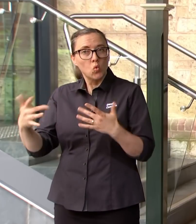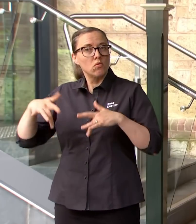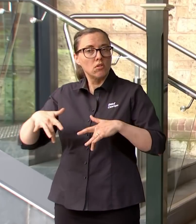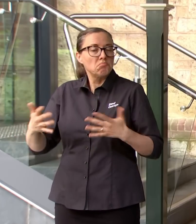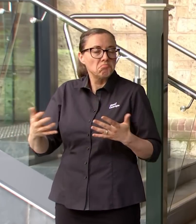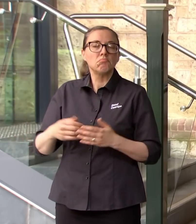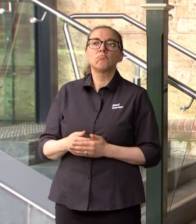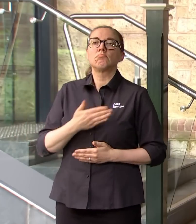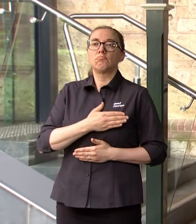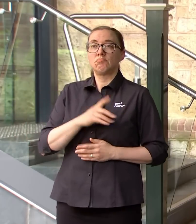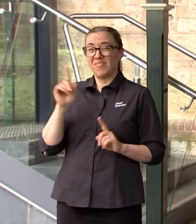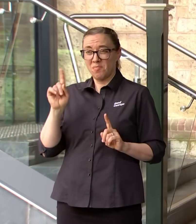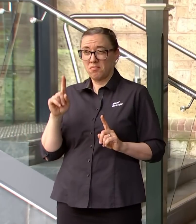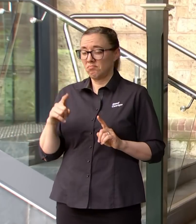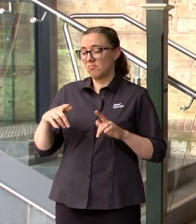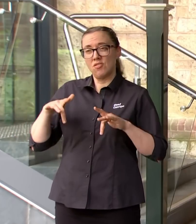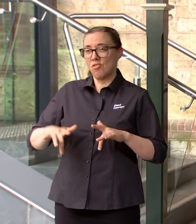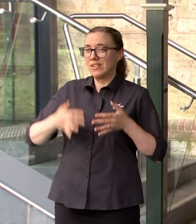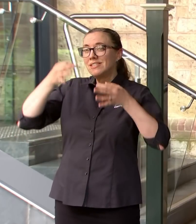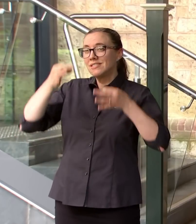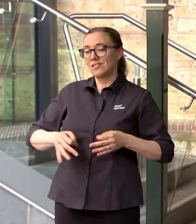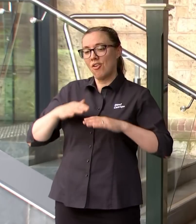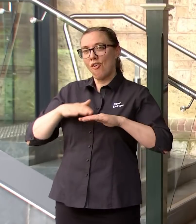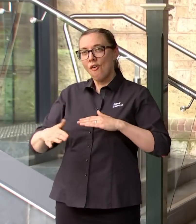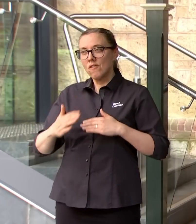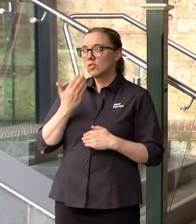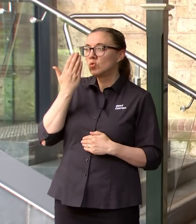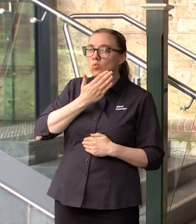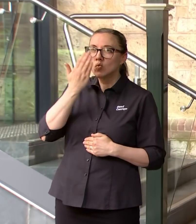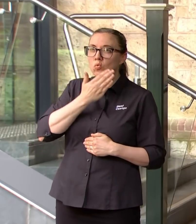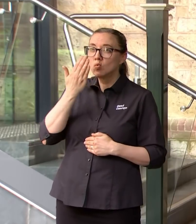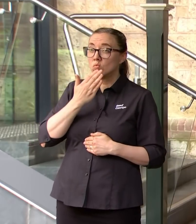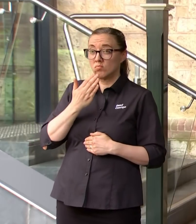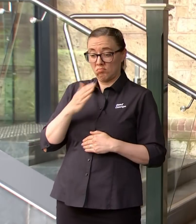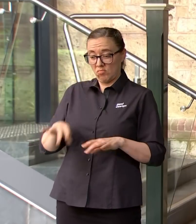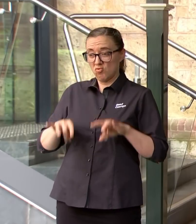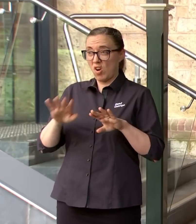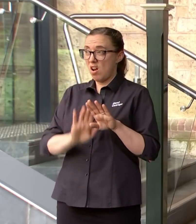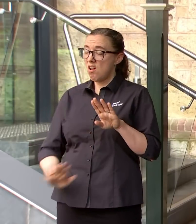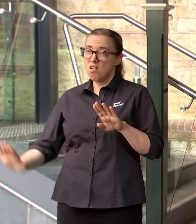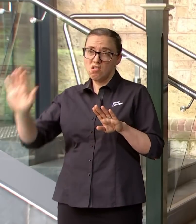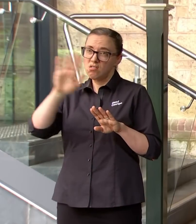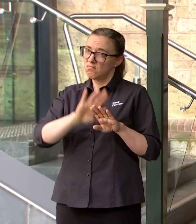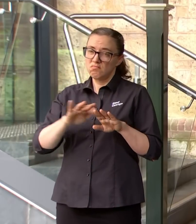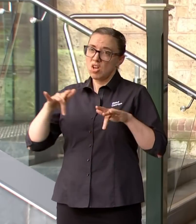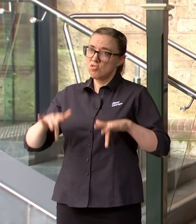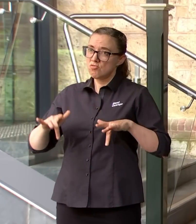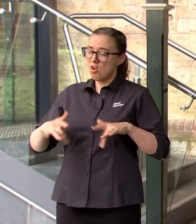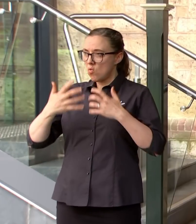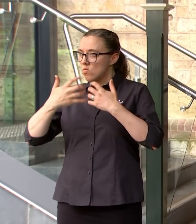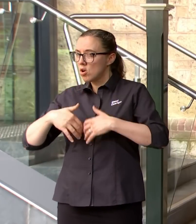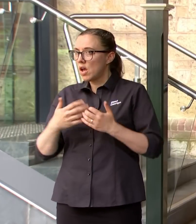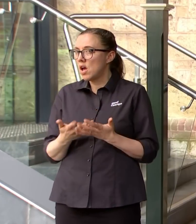is no state has finalized their situation for the resumption of term one yesterday the Queensland Premier said that they would